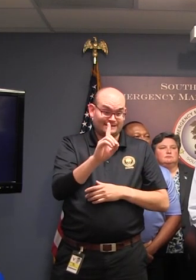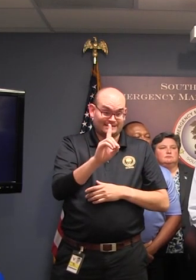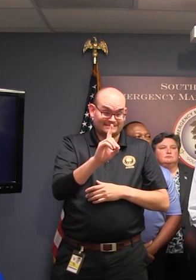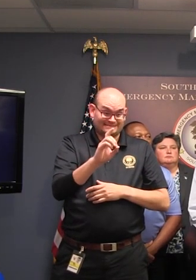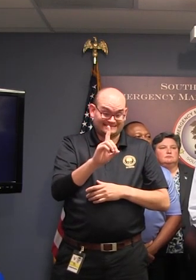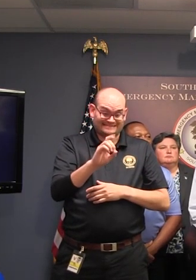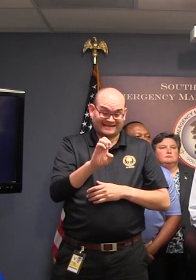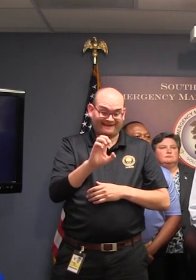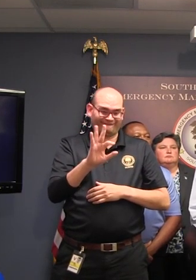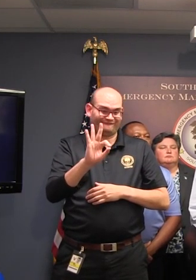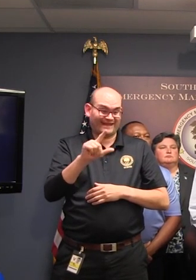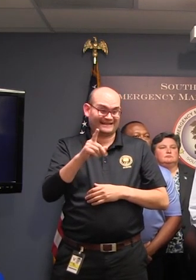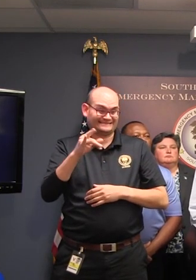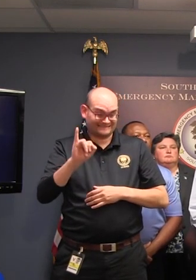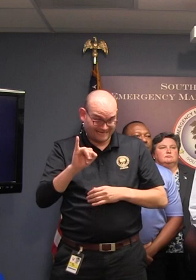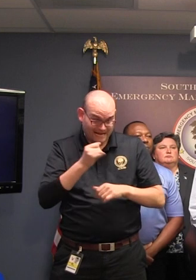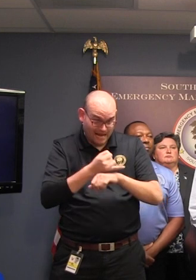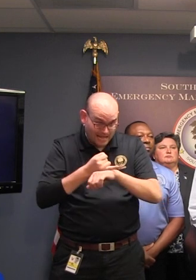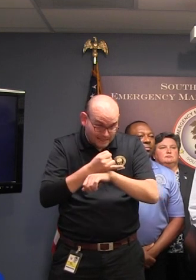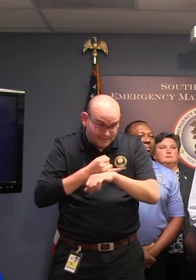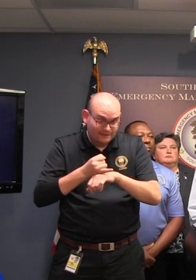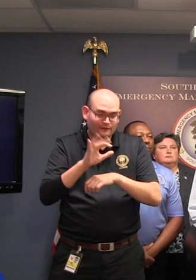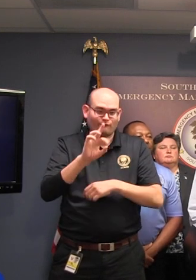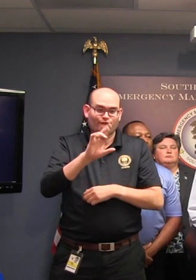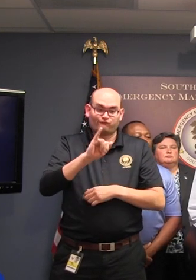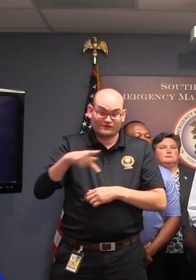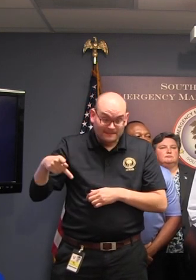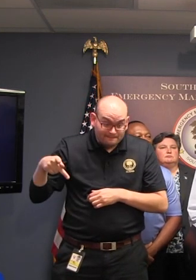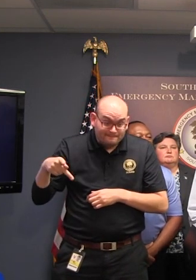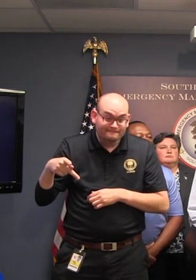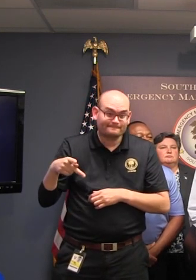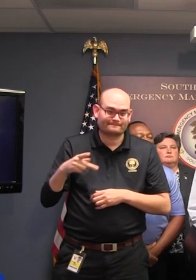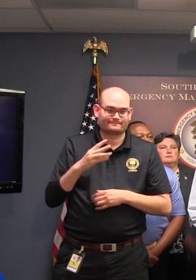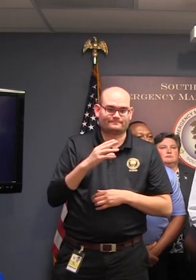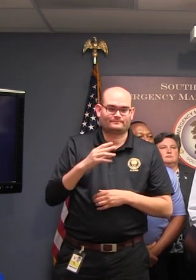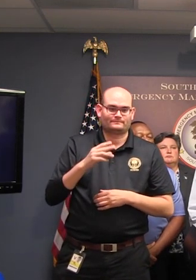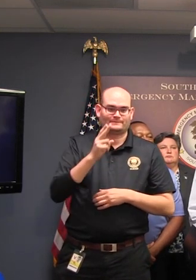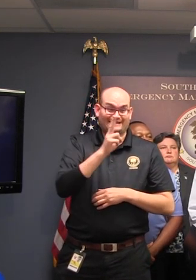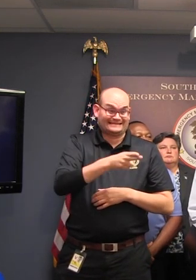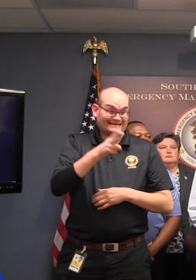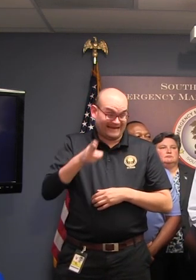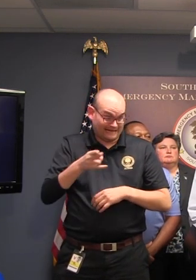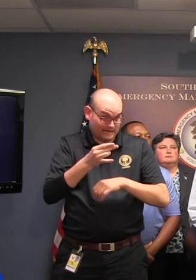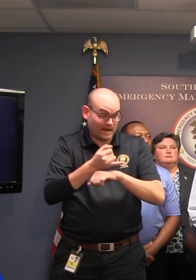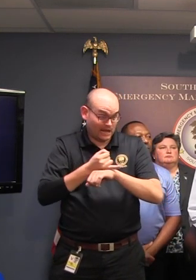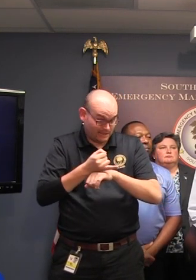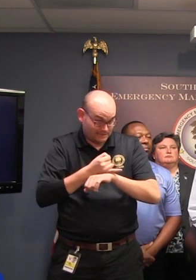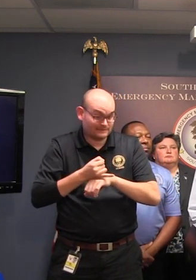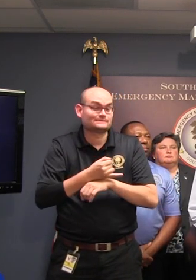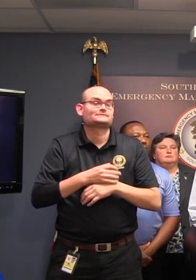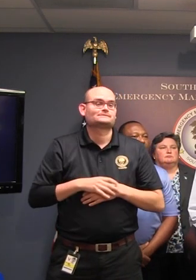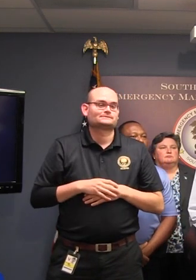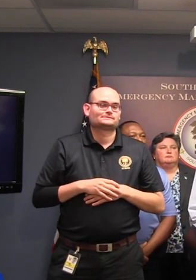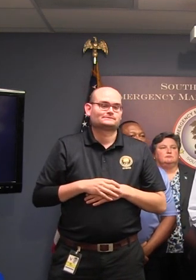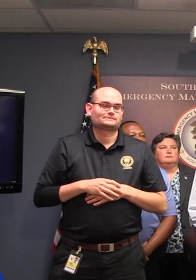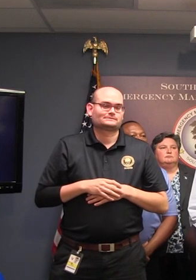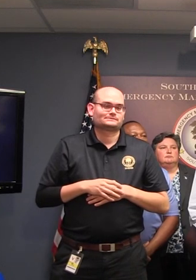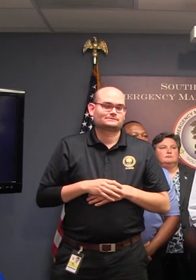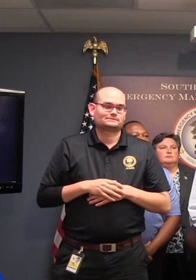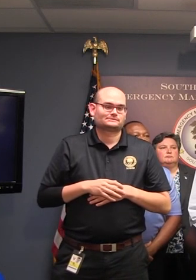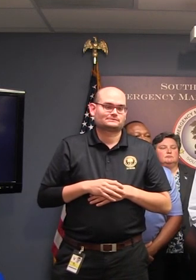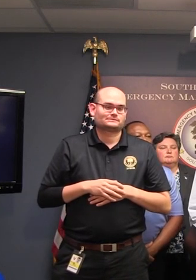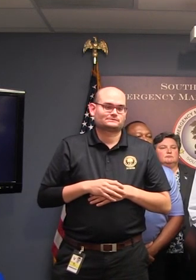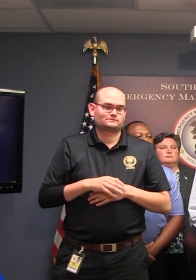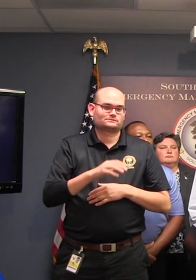Fripp, Harbor, Hunting, and Hilton Head Islands, those in Beaufort County. Say again, Dolphusky,